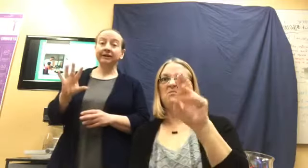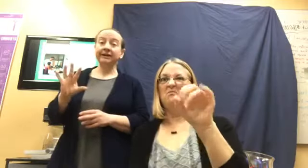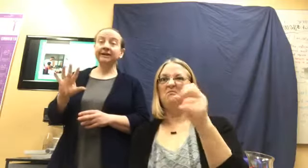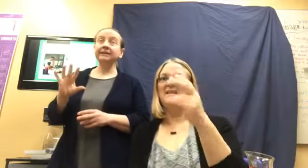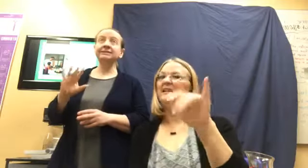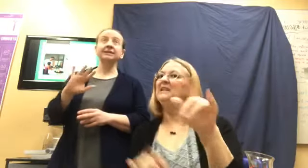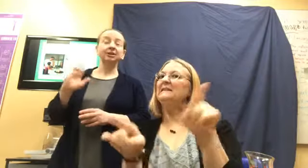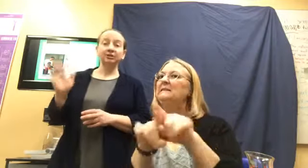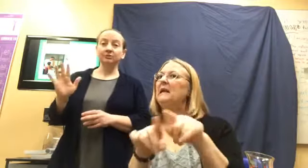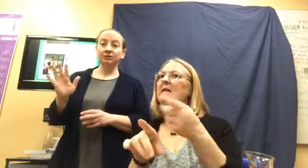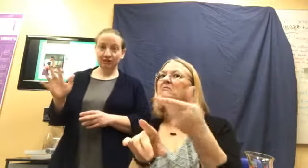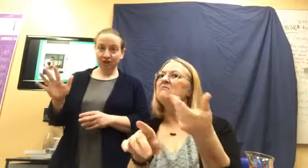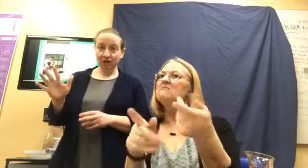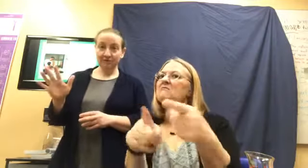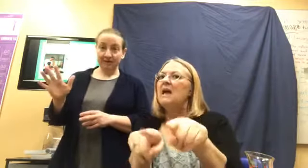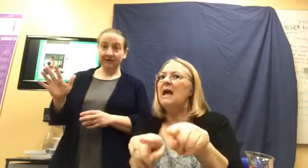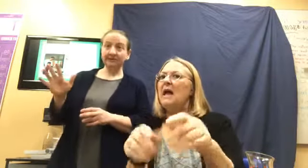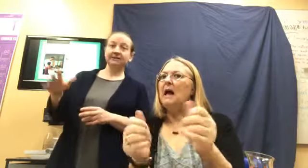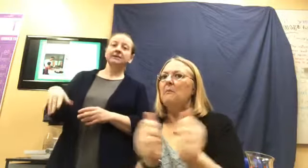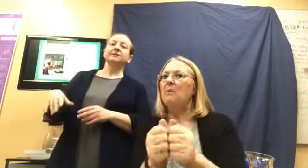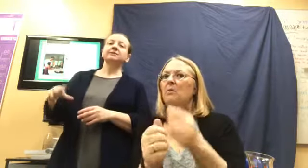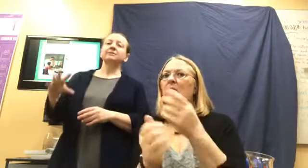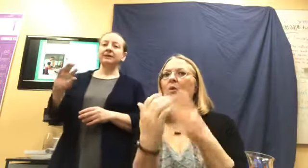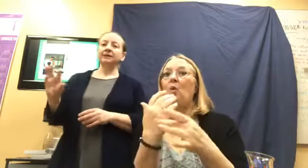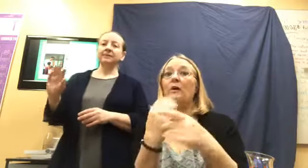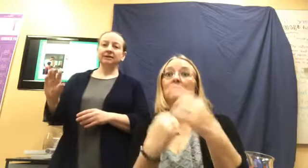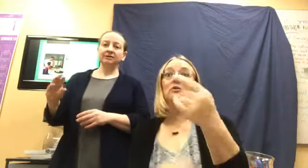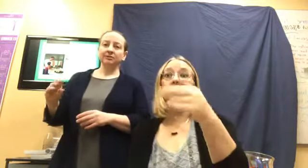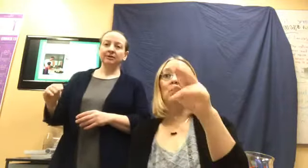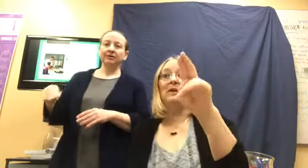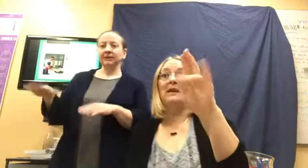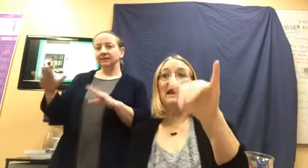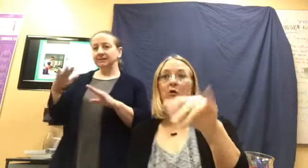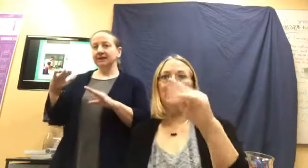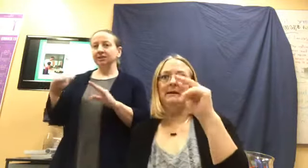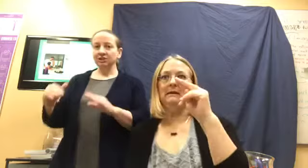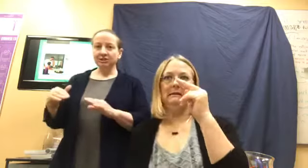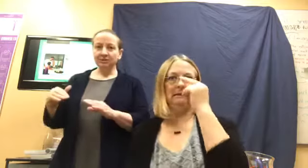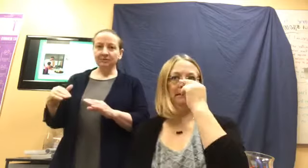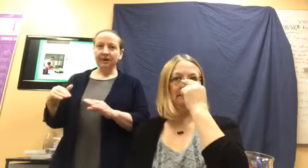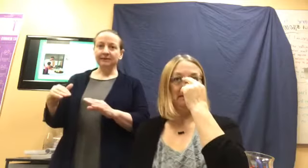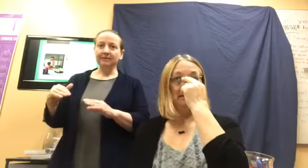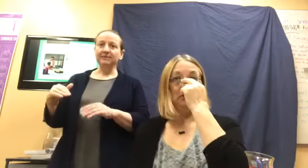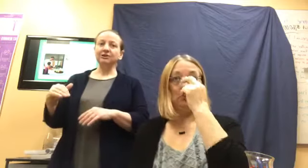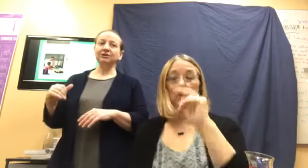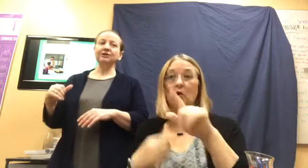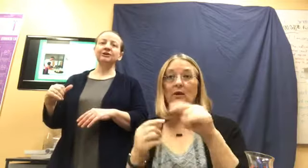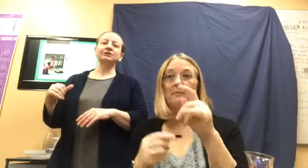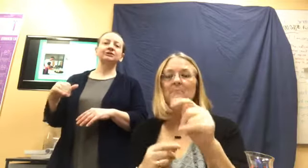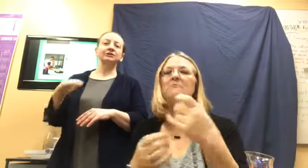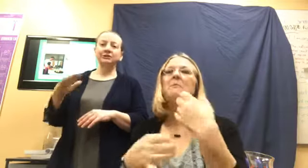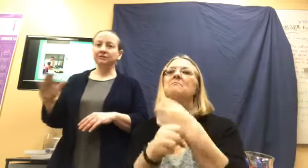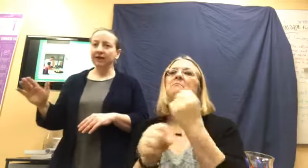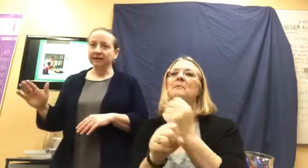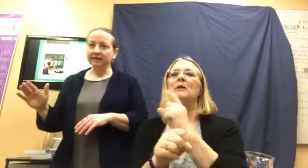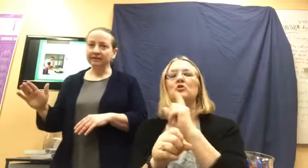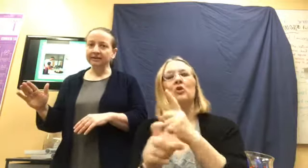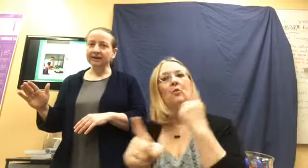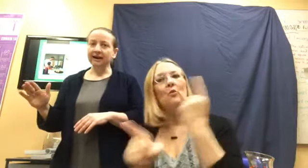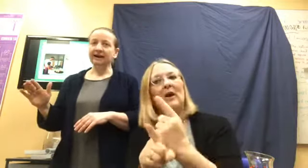is the hugest nerd about this. So he makes sure that it's done just the right temperature, just the right length of time